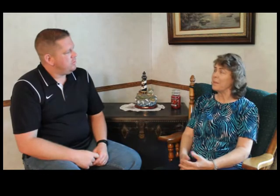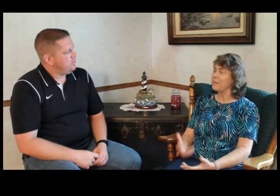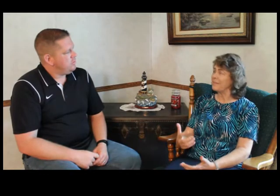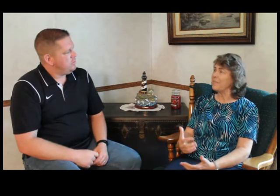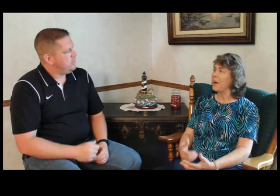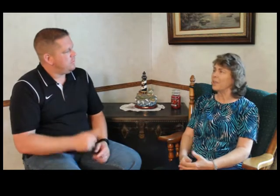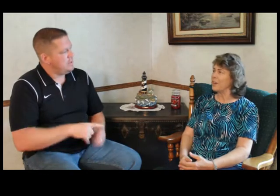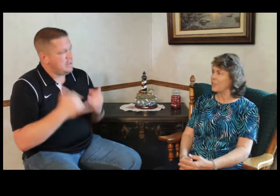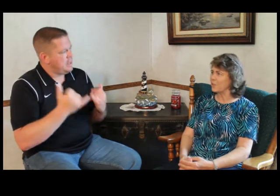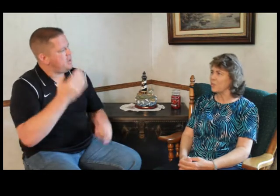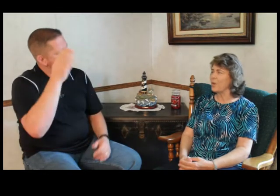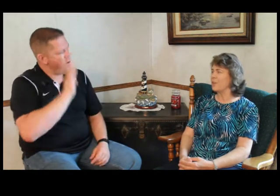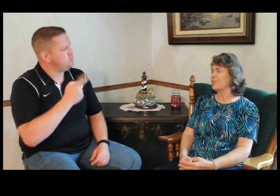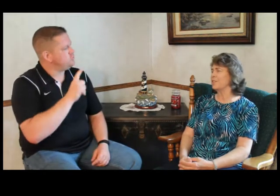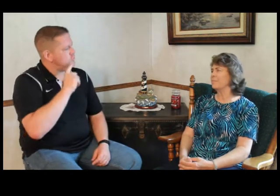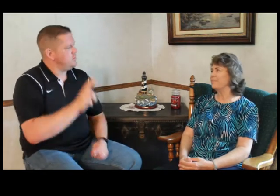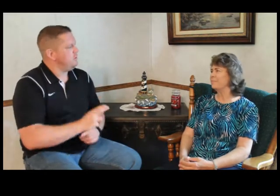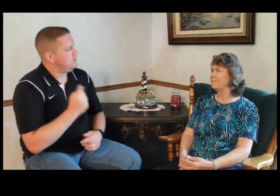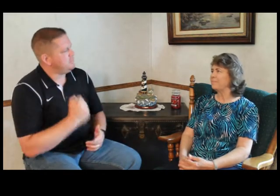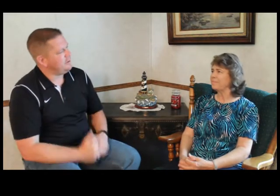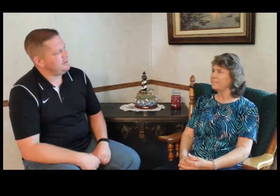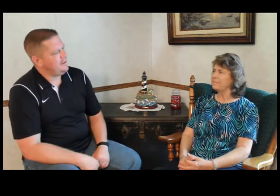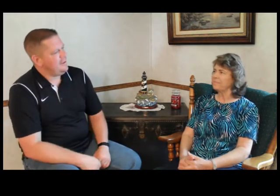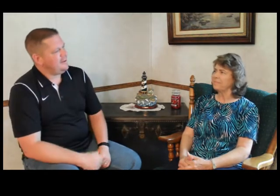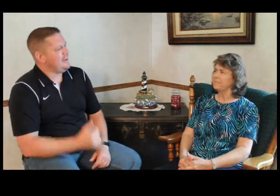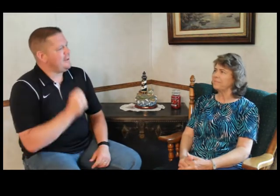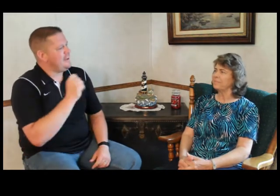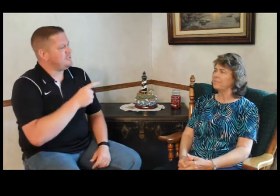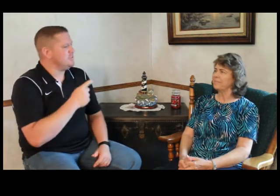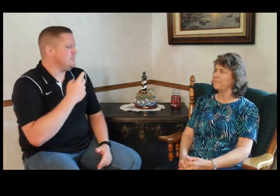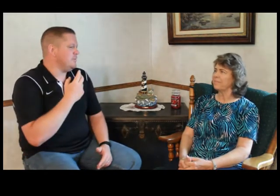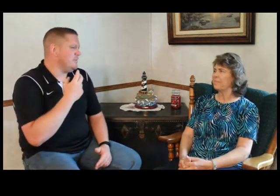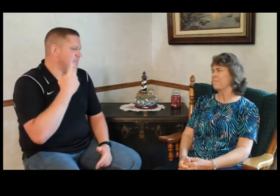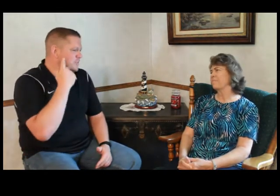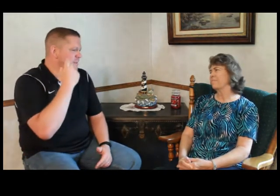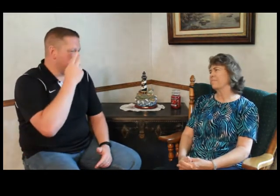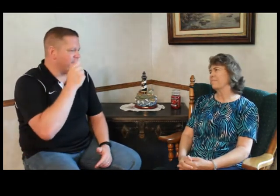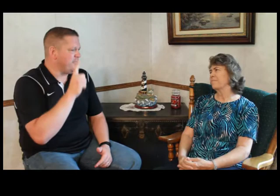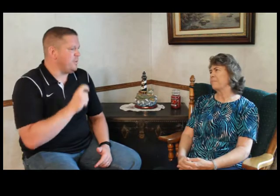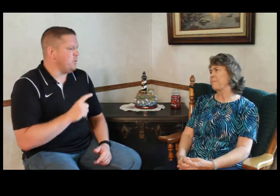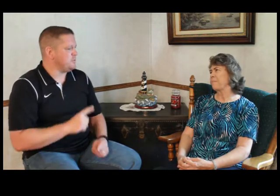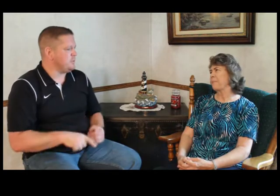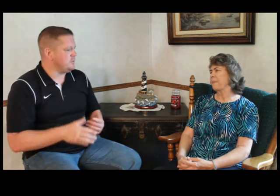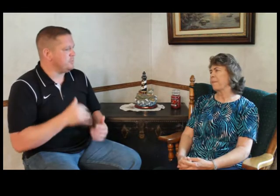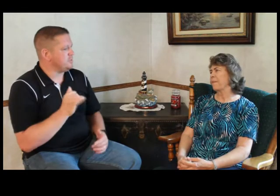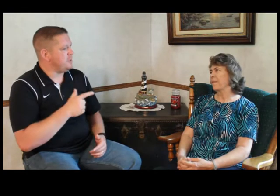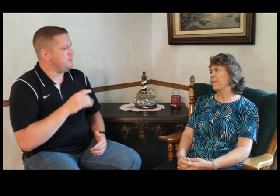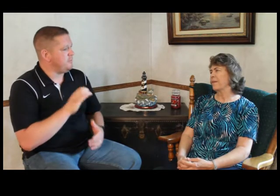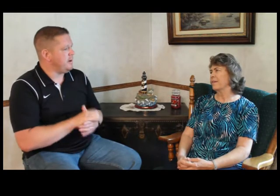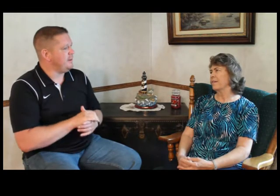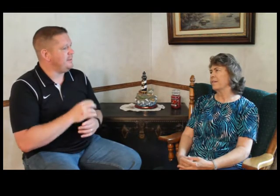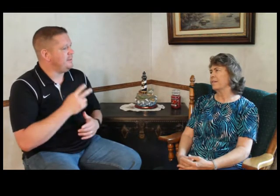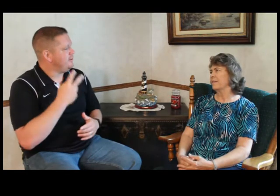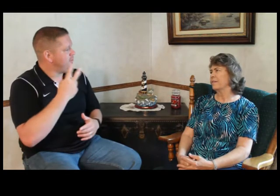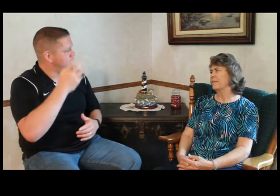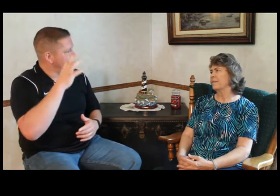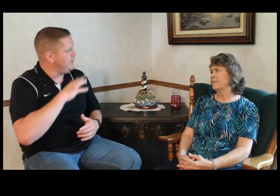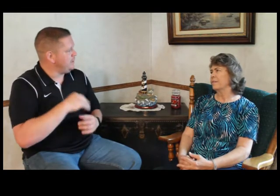But now God just really uses him. Amen. Now I've to ask you this. I know this may sound like a funny question, but it's almost like you've been married to two men and